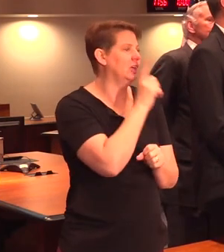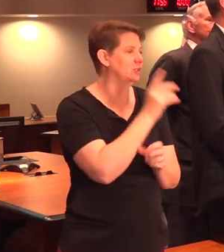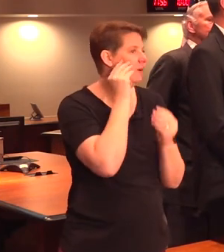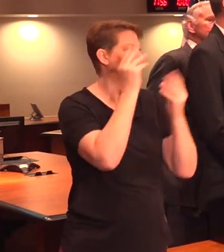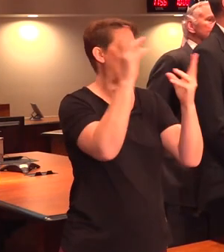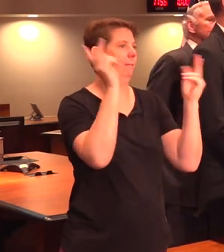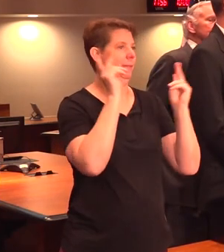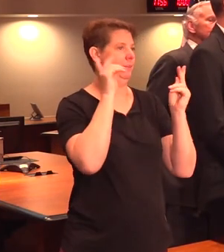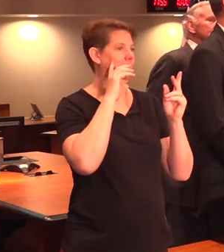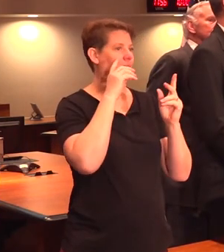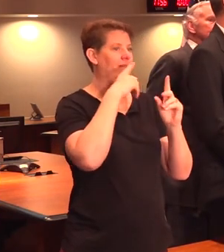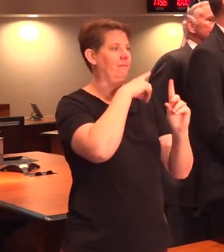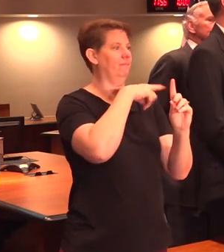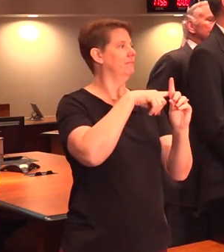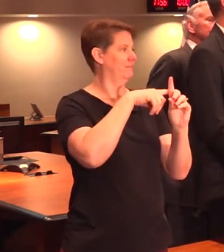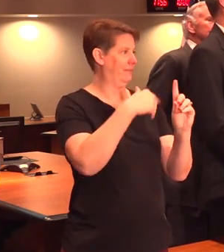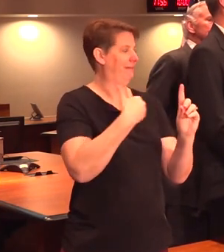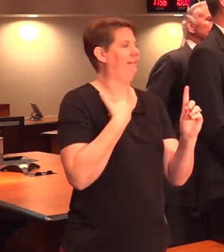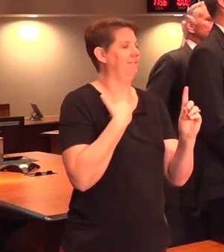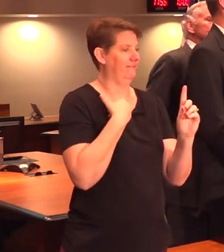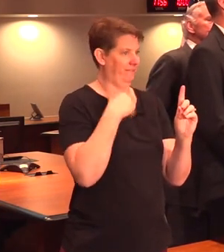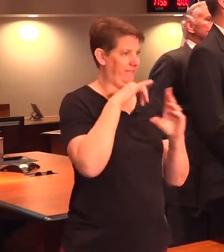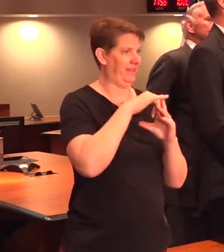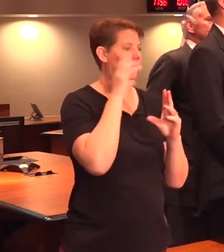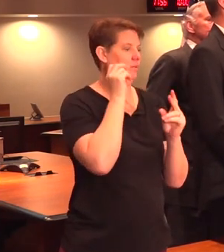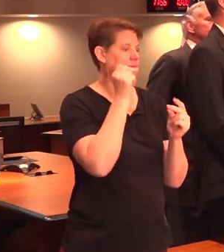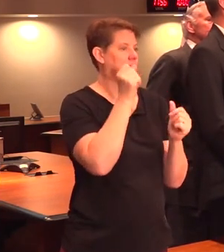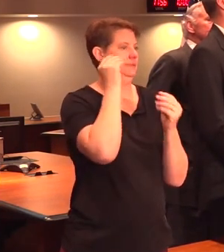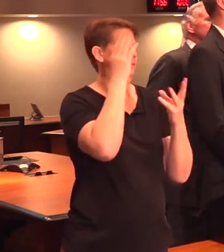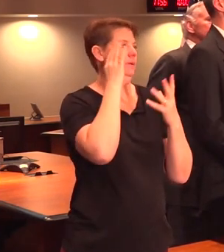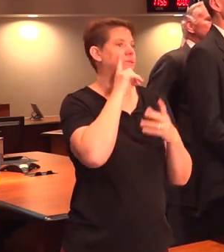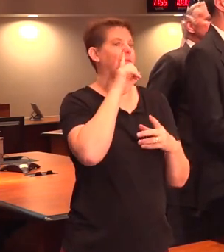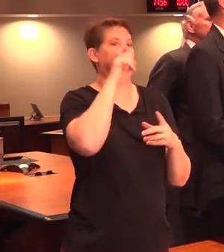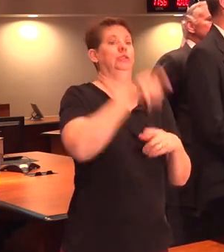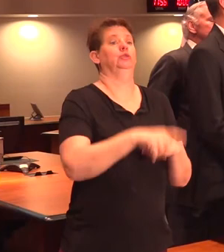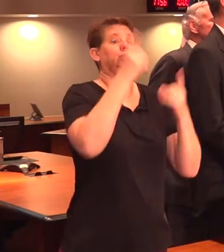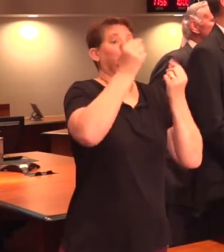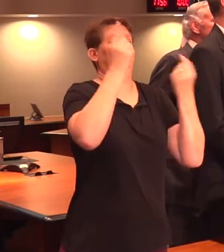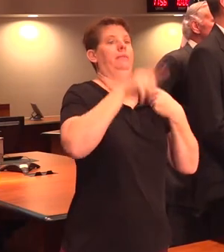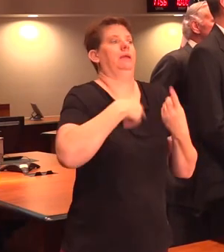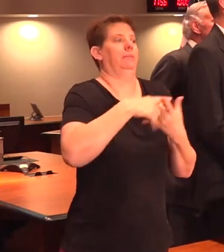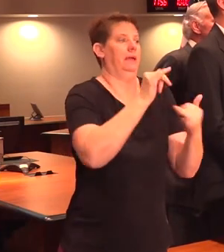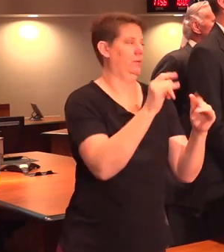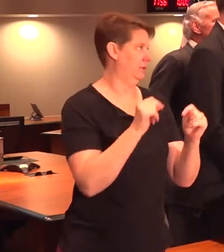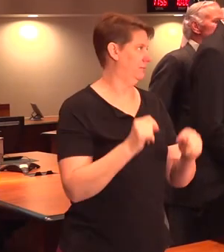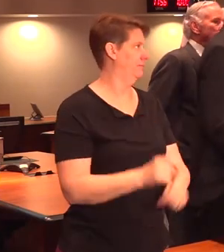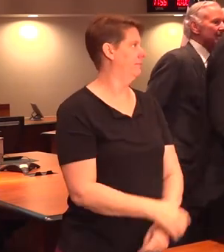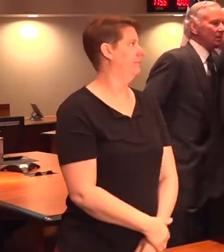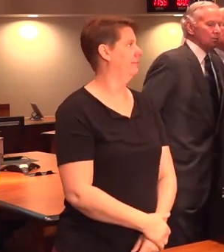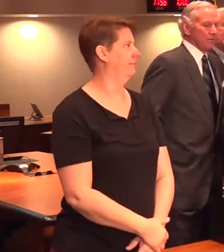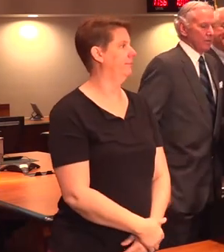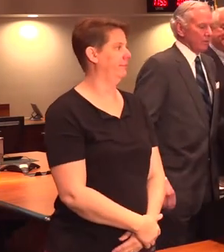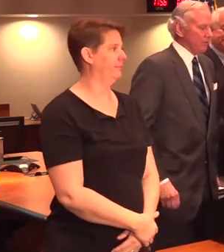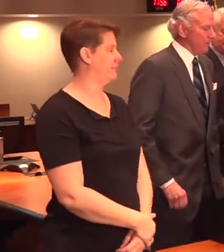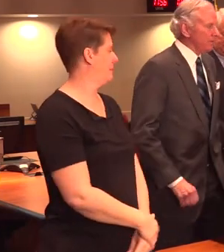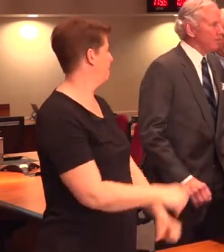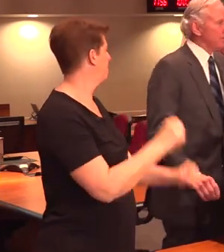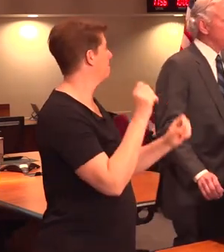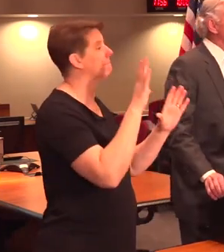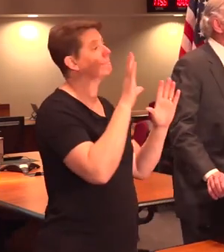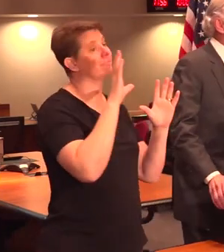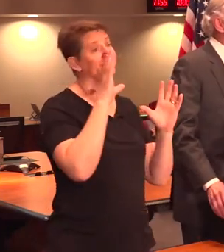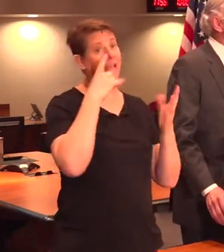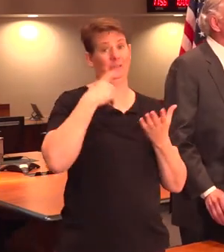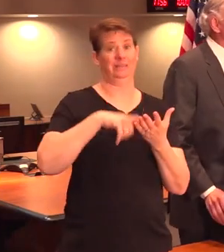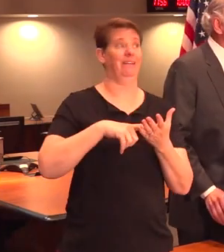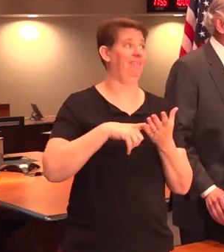inform people of positive results that we have because that's the information that's actionable from a public health standpoint. Okay. Well, as you